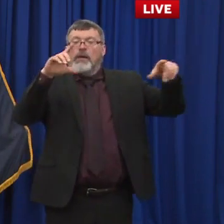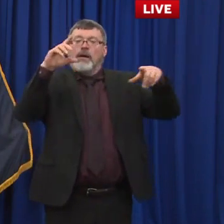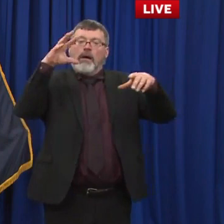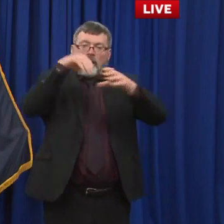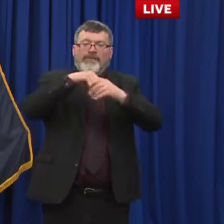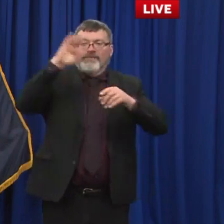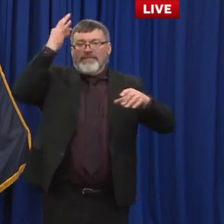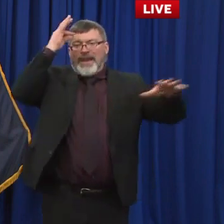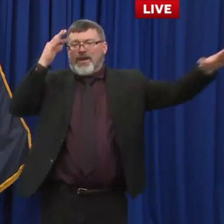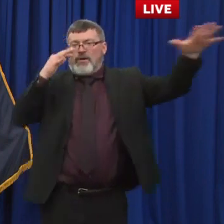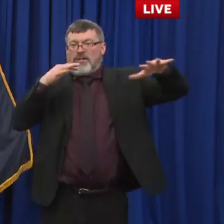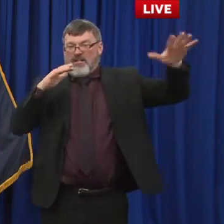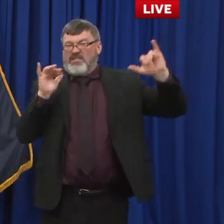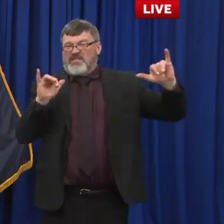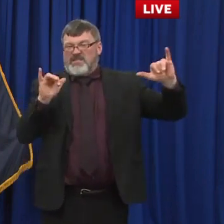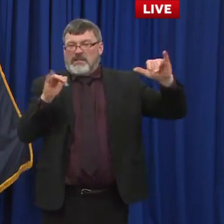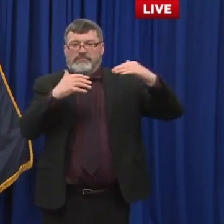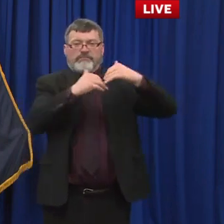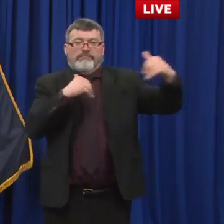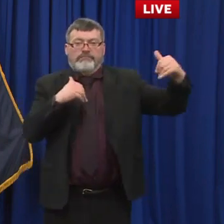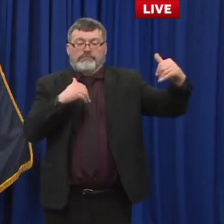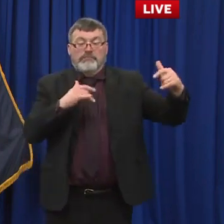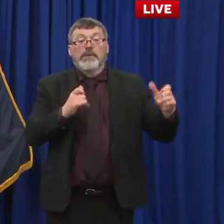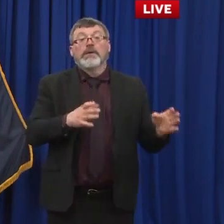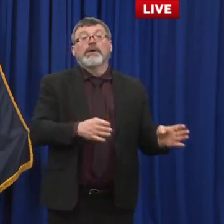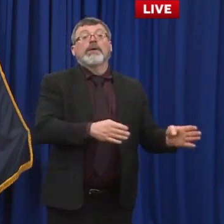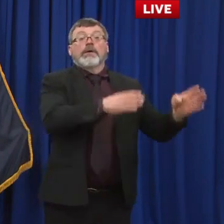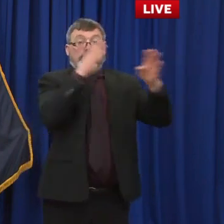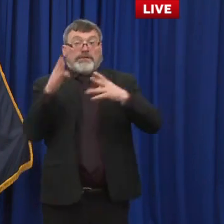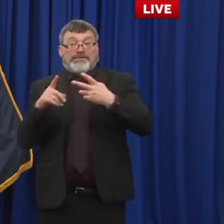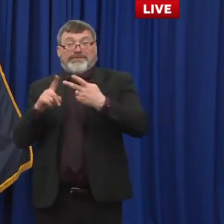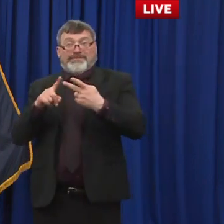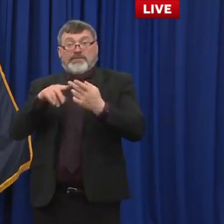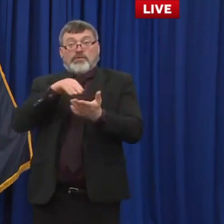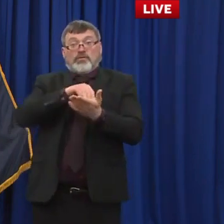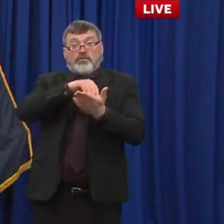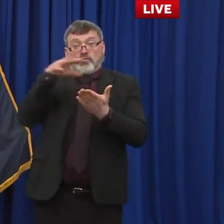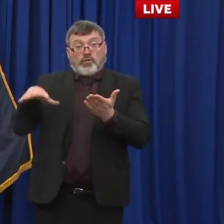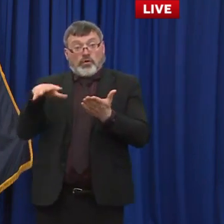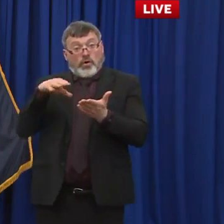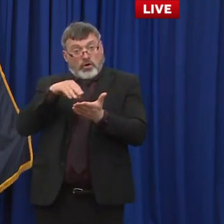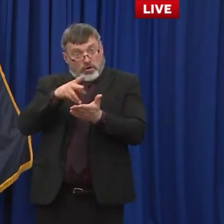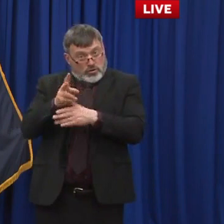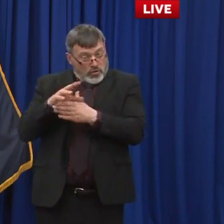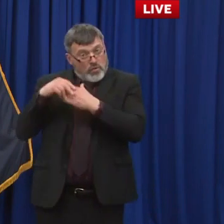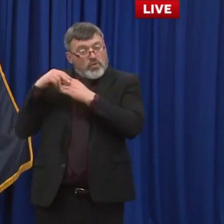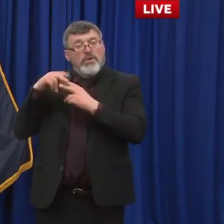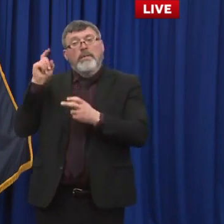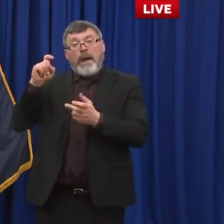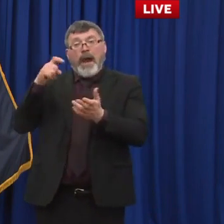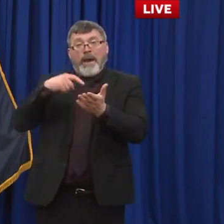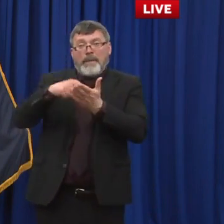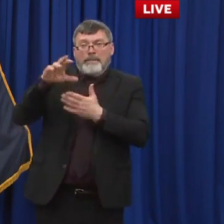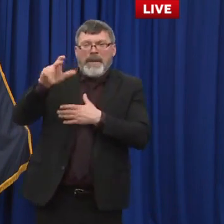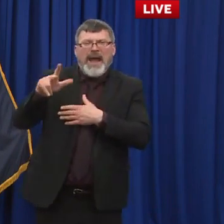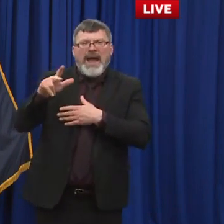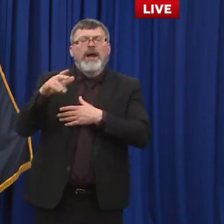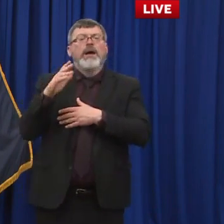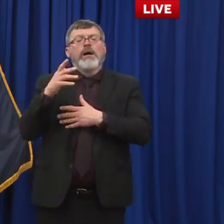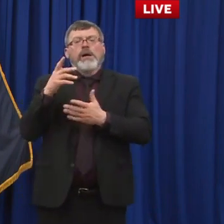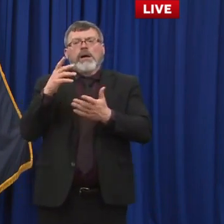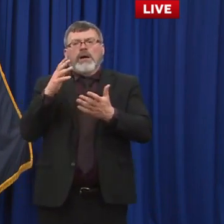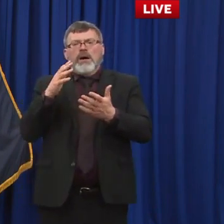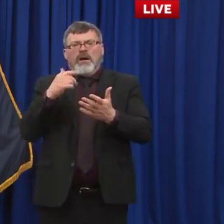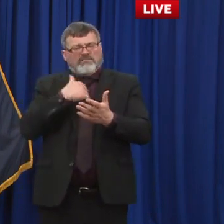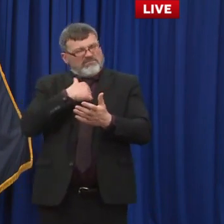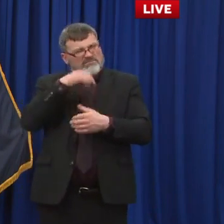absolutely i love the student loan repayment program and i hope that the that our recommendations as part of the budget which would put